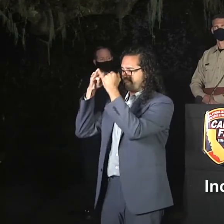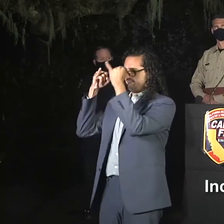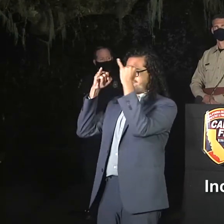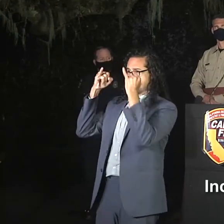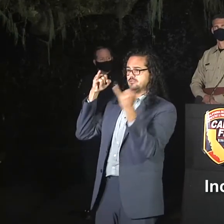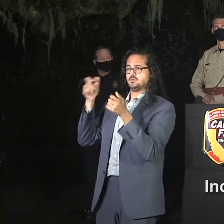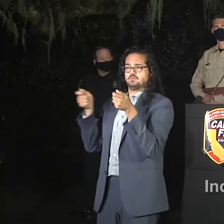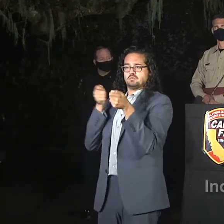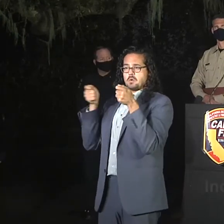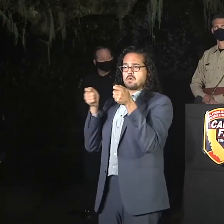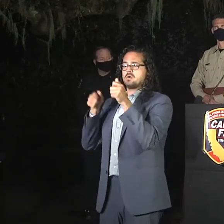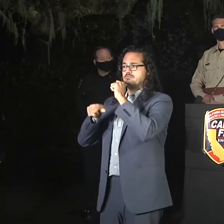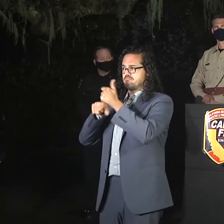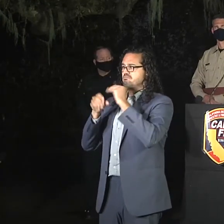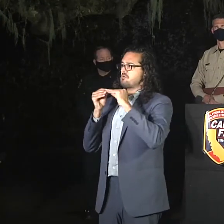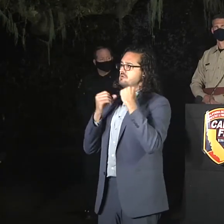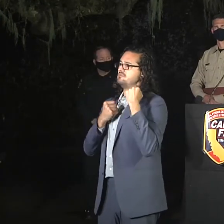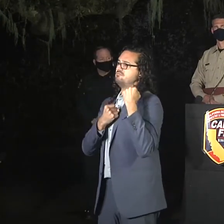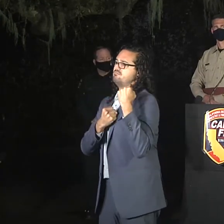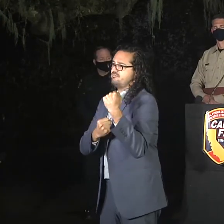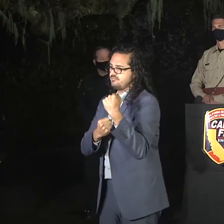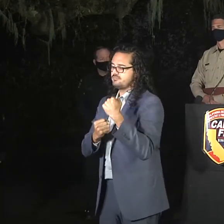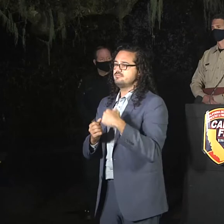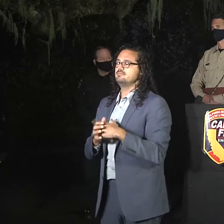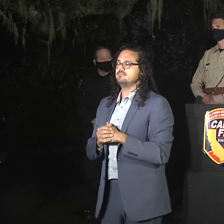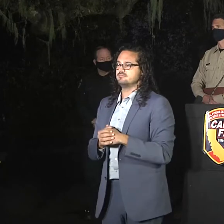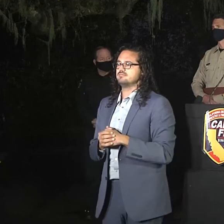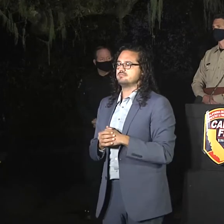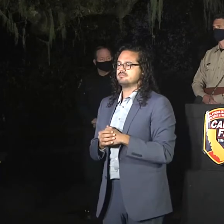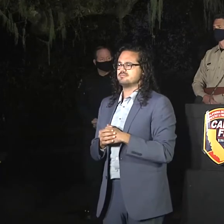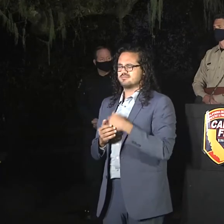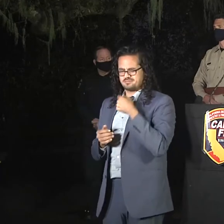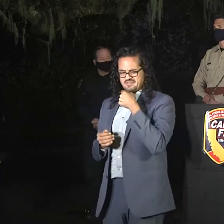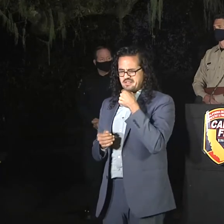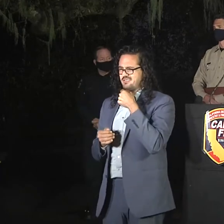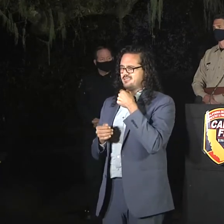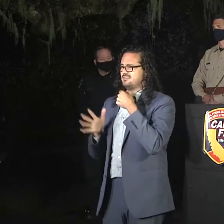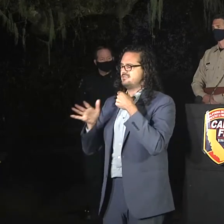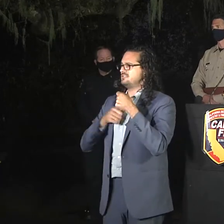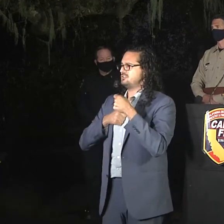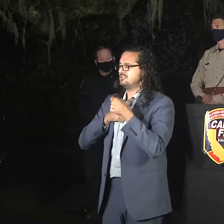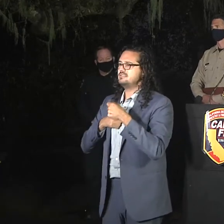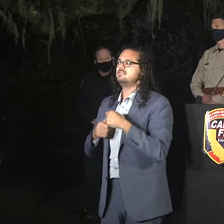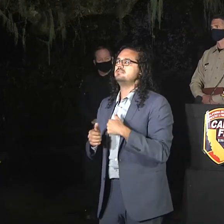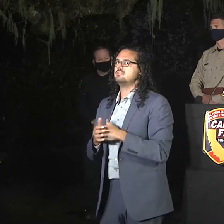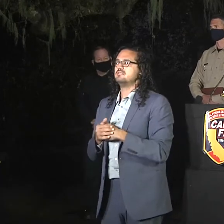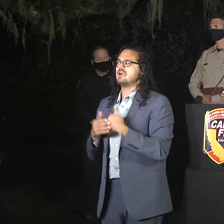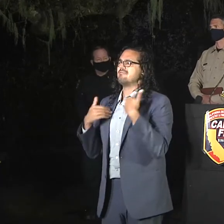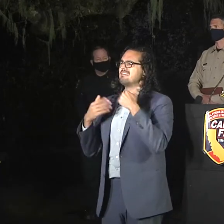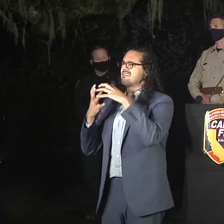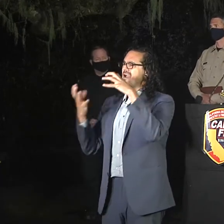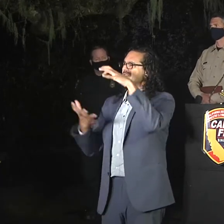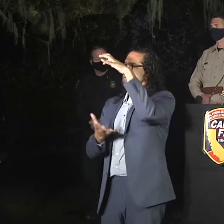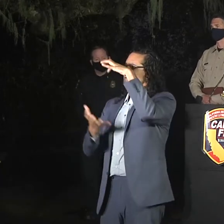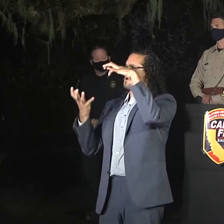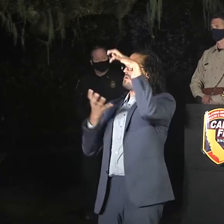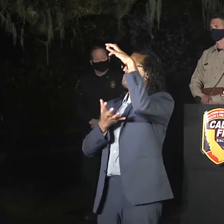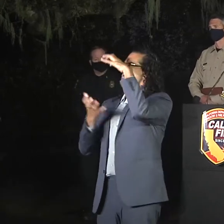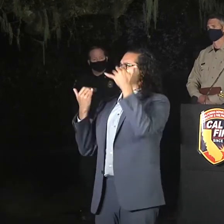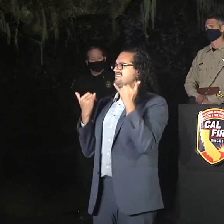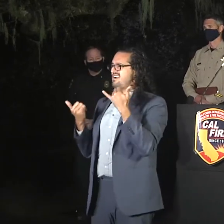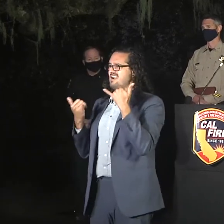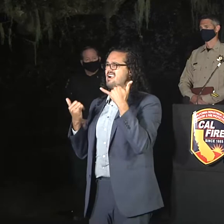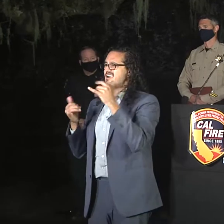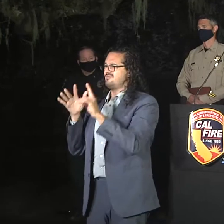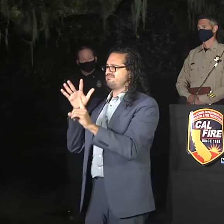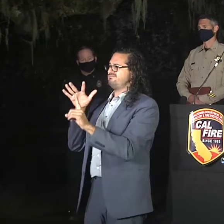smoke production in the air that was very visible from the Highway 17